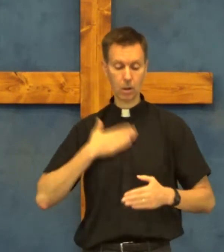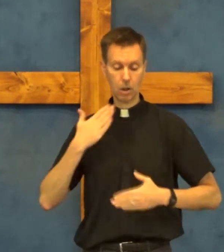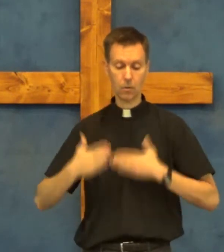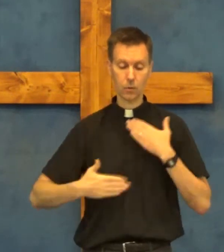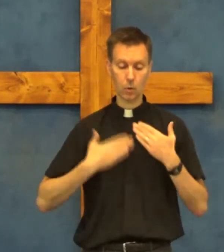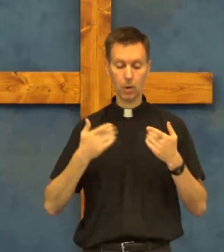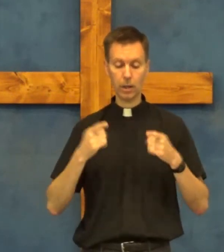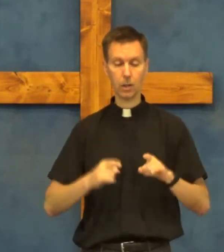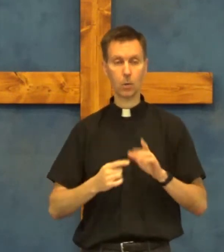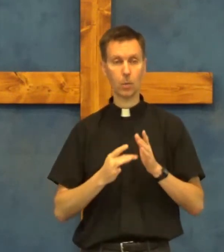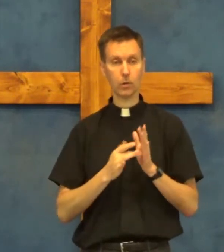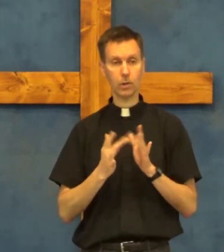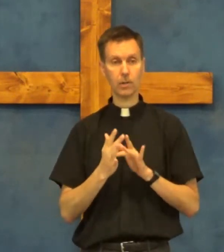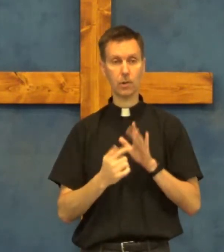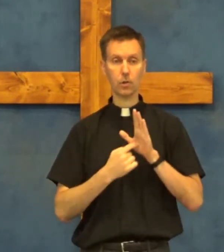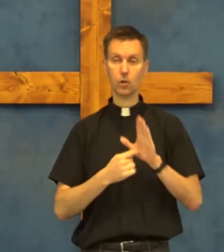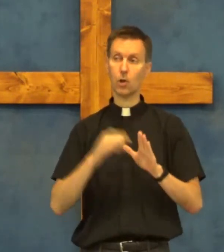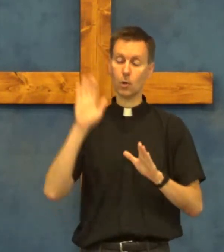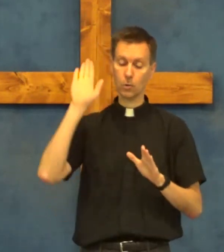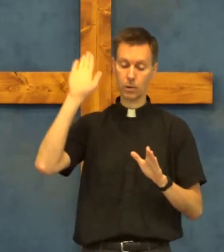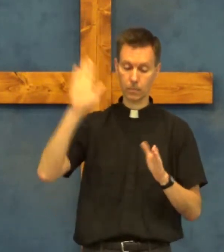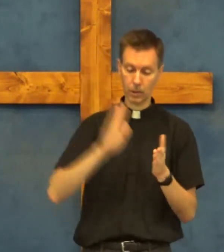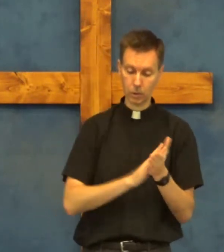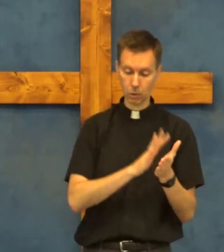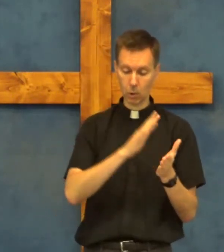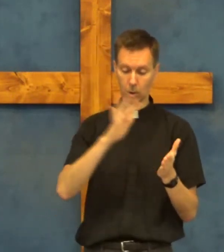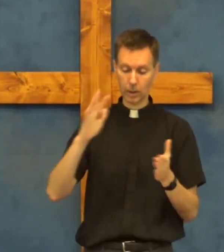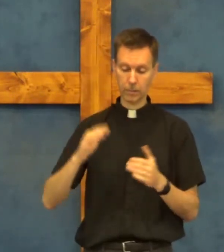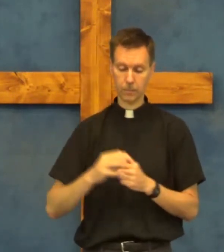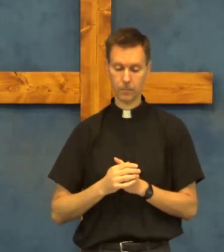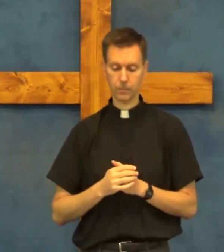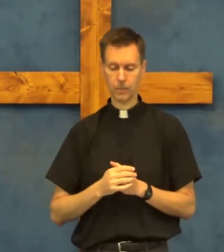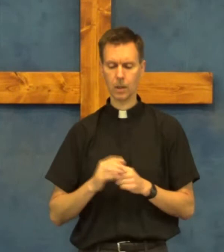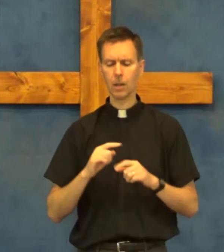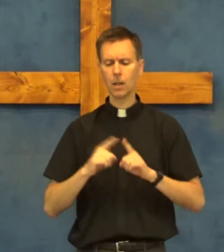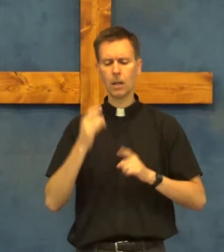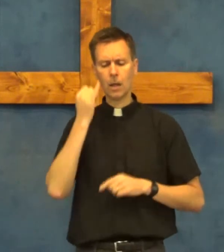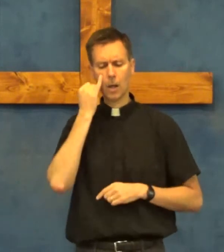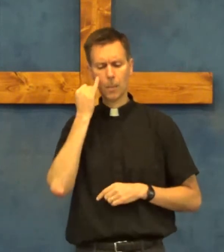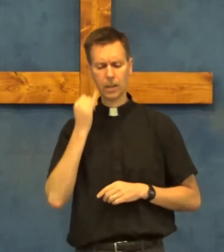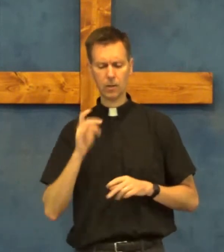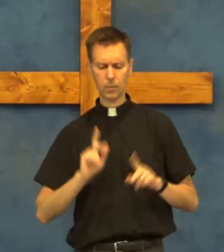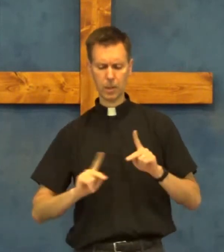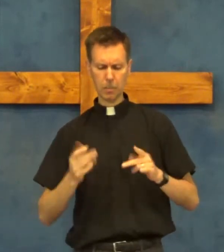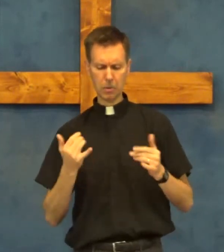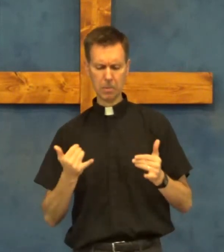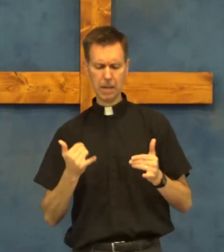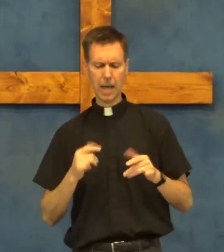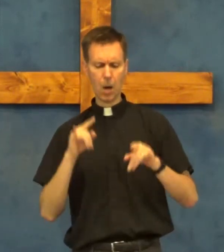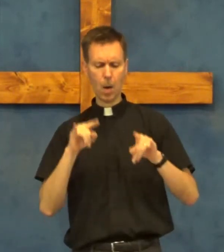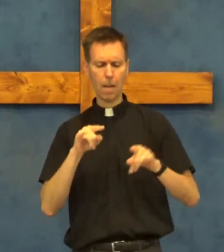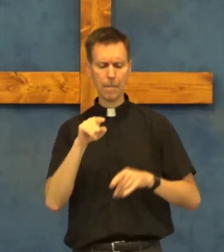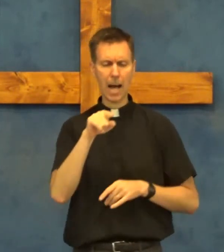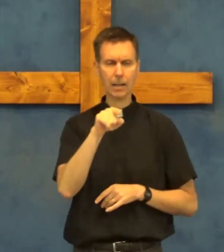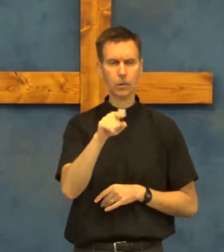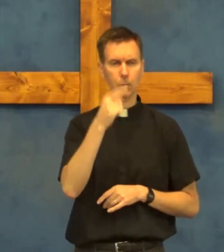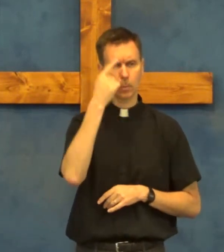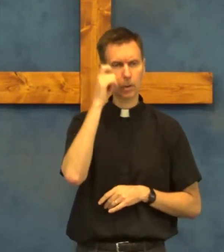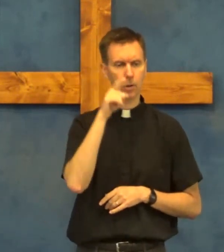of joy when jesus shows his glory but if people now mock you because